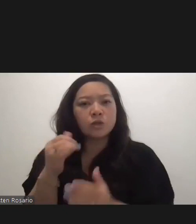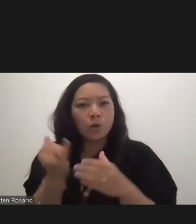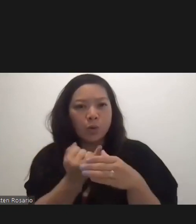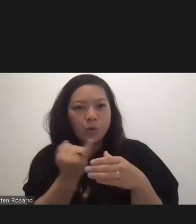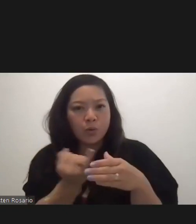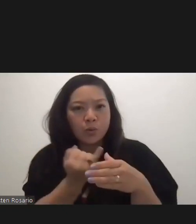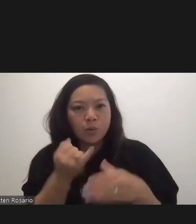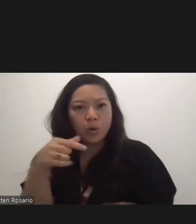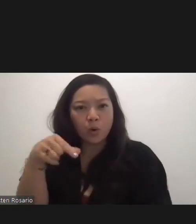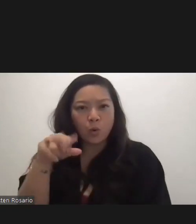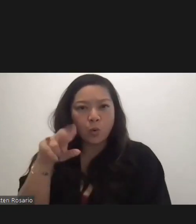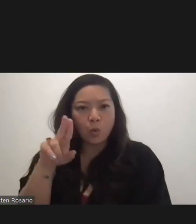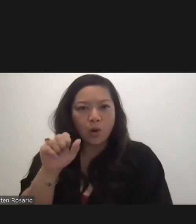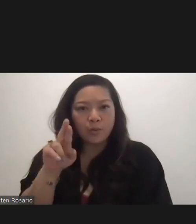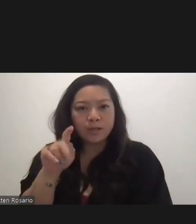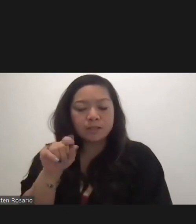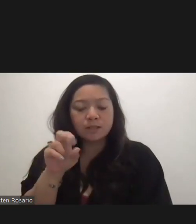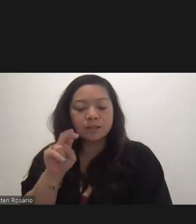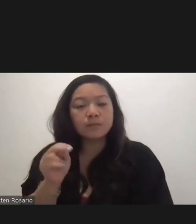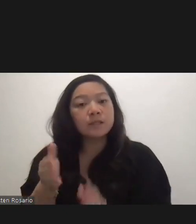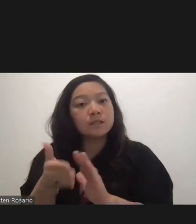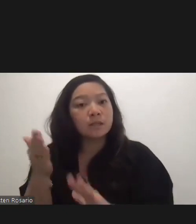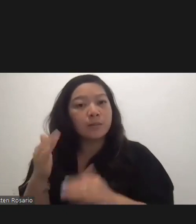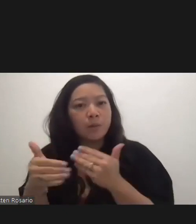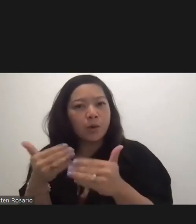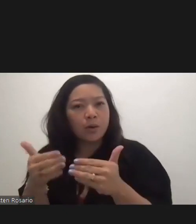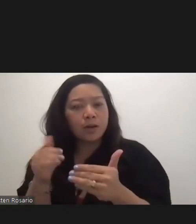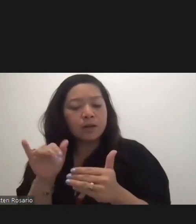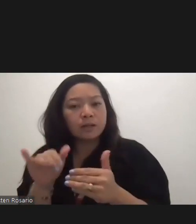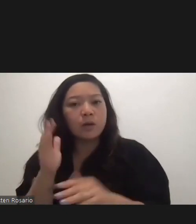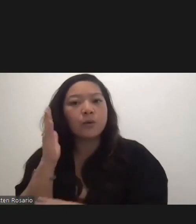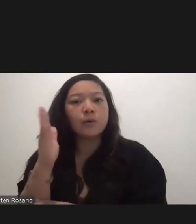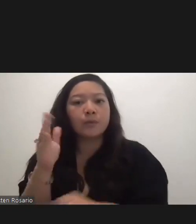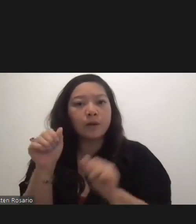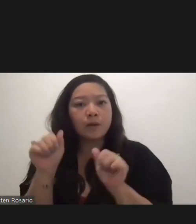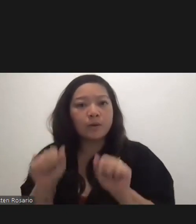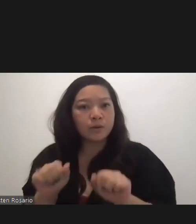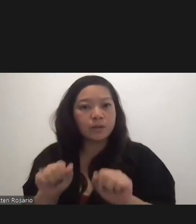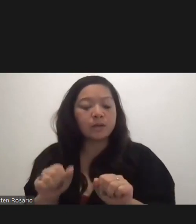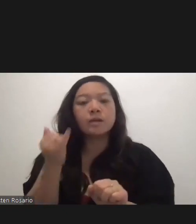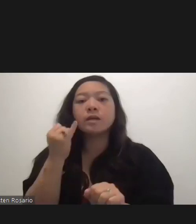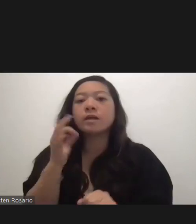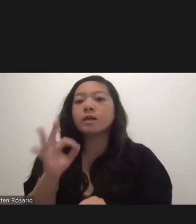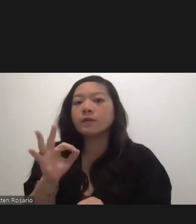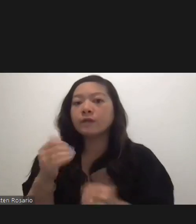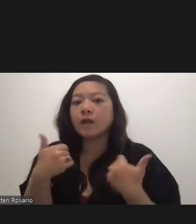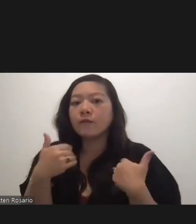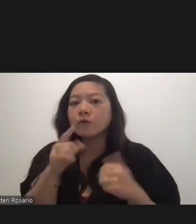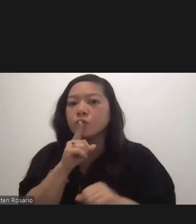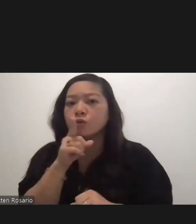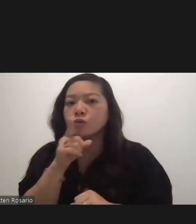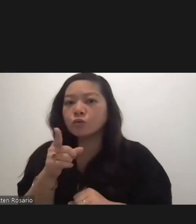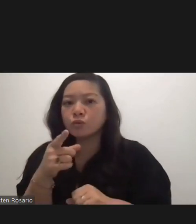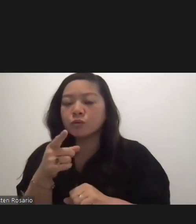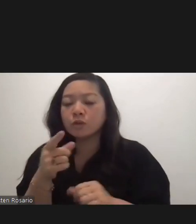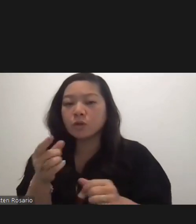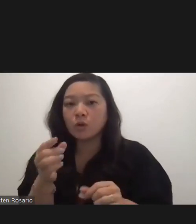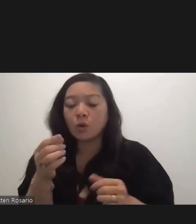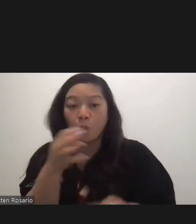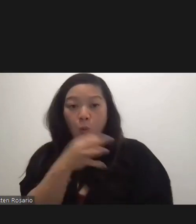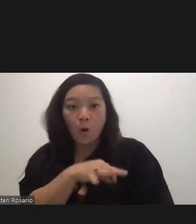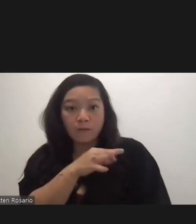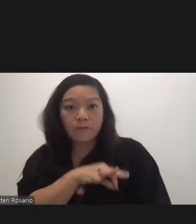process. And so, that process will be availed to them if they are truly qualified. And so,